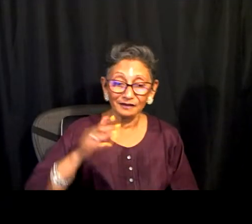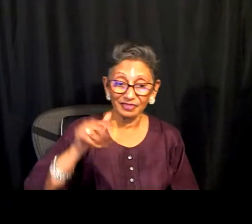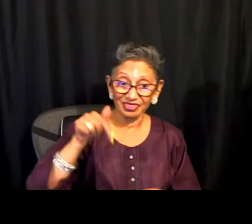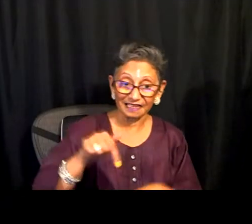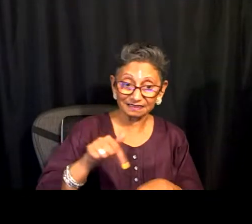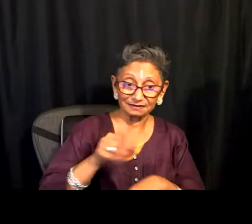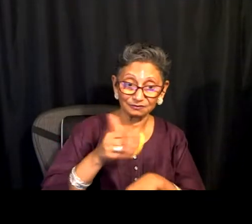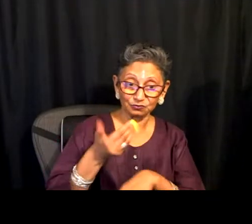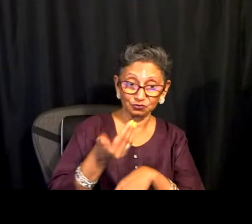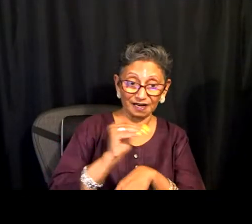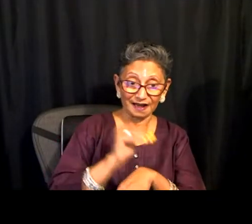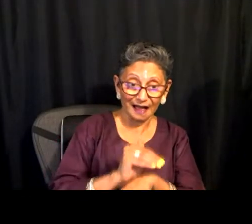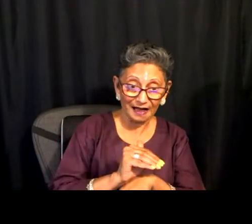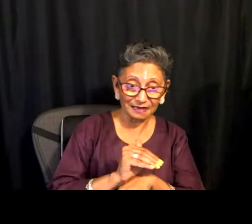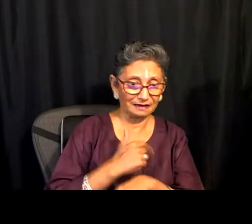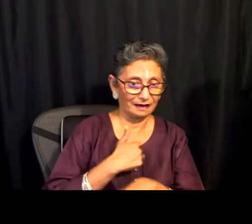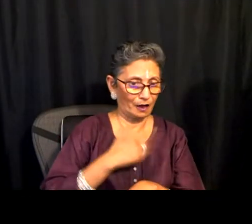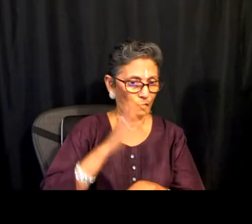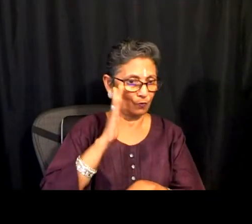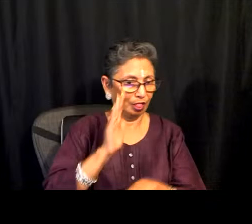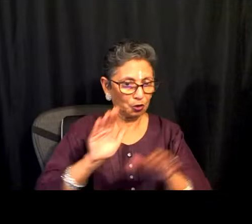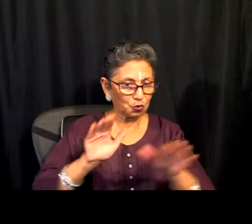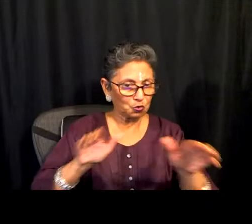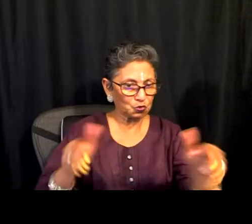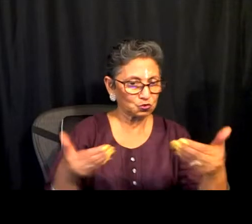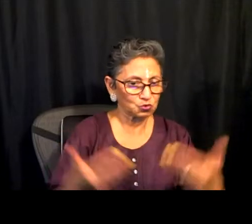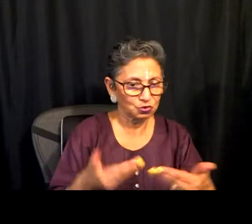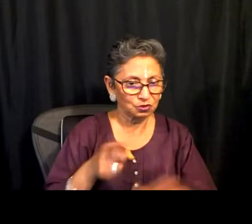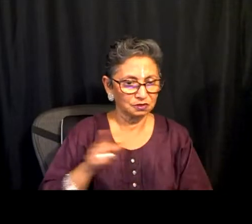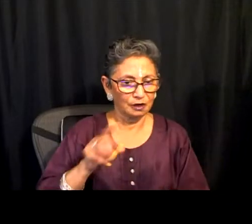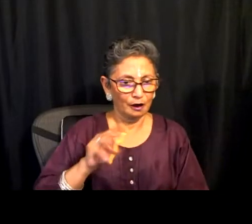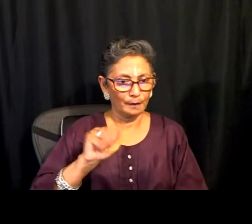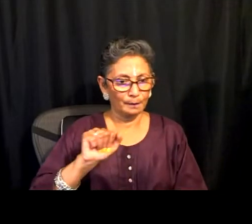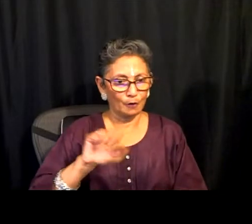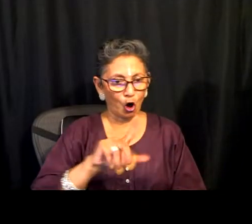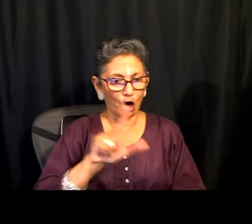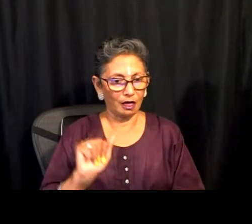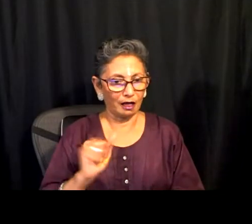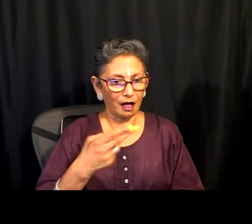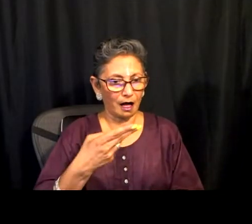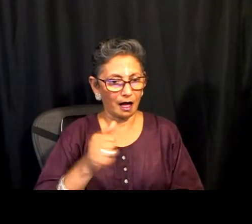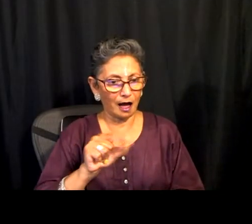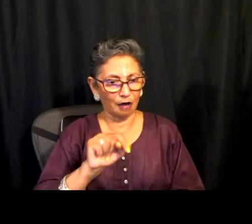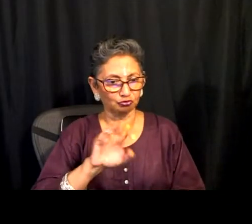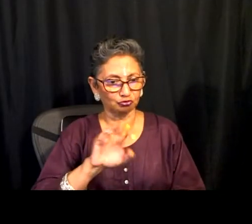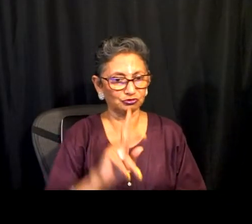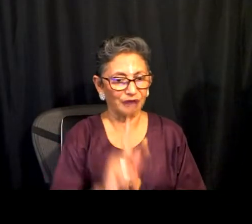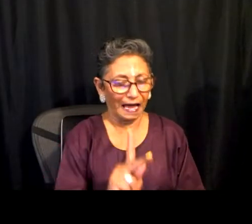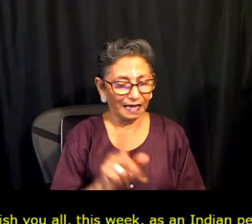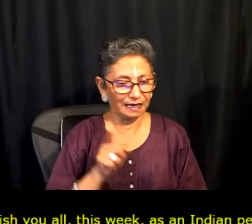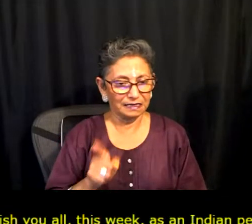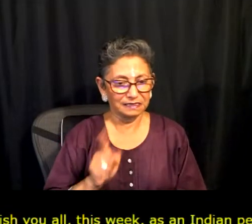And so we wish you happiness and glory, prosperity and blessings.